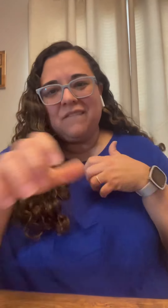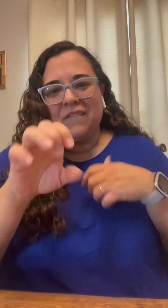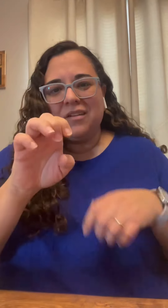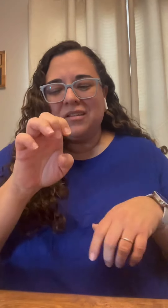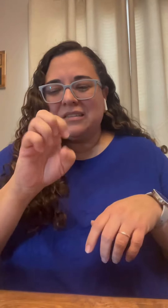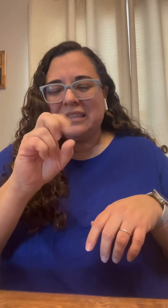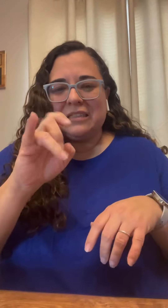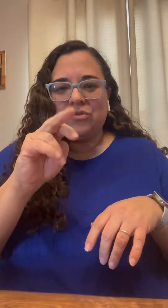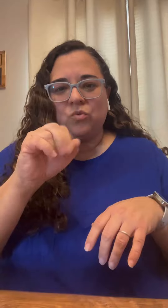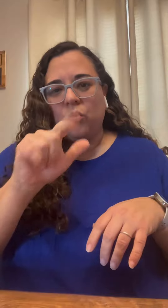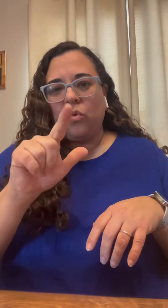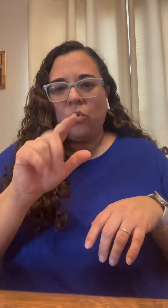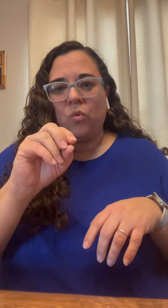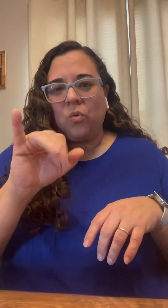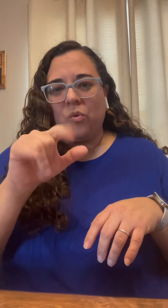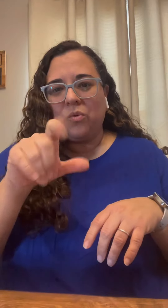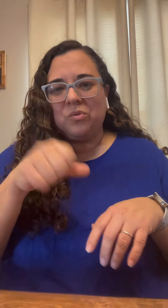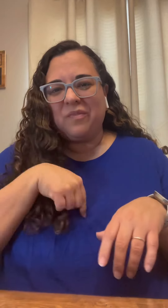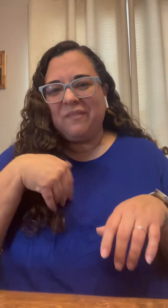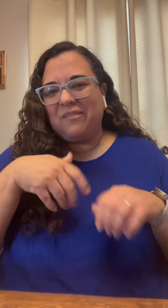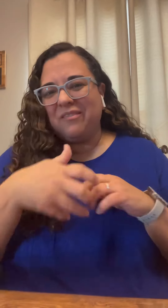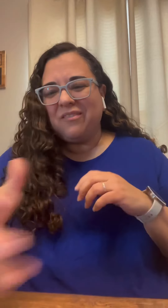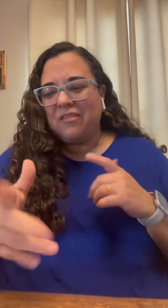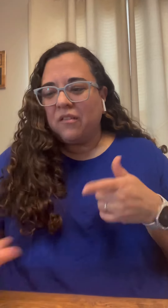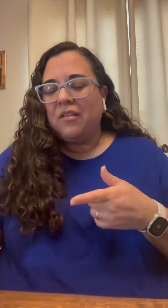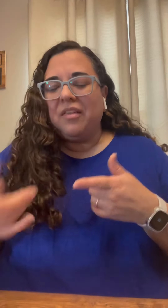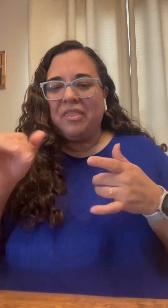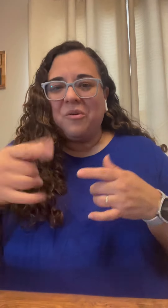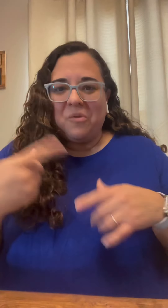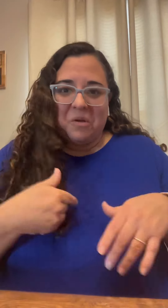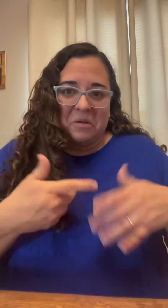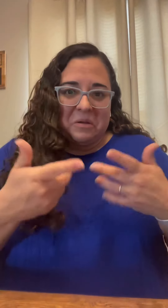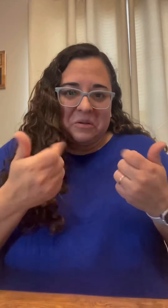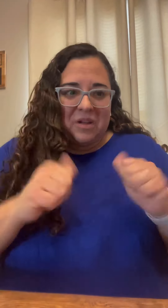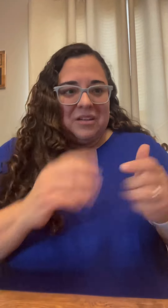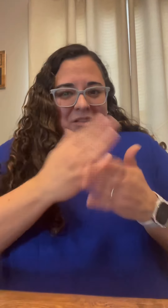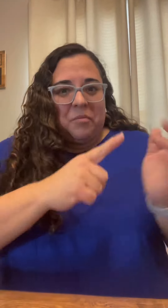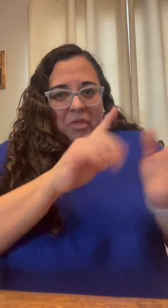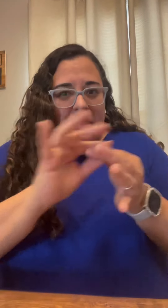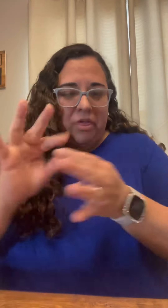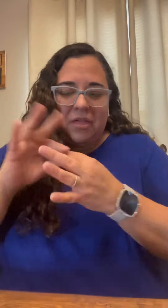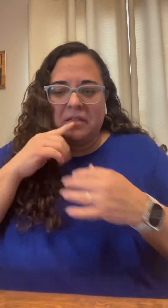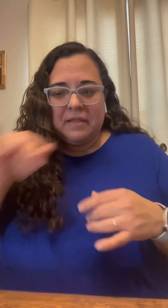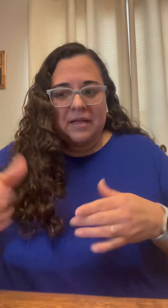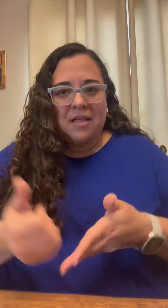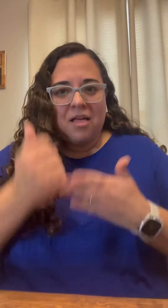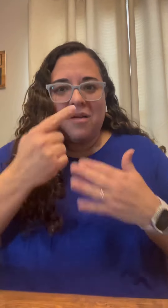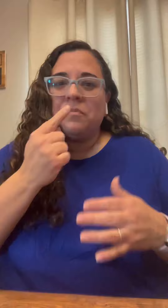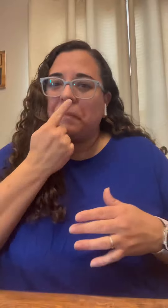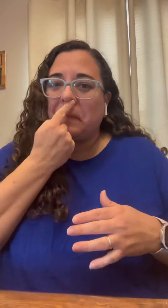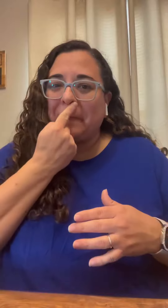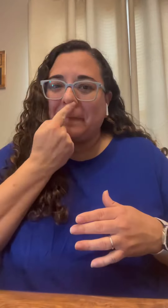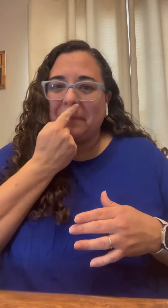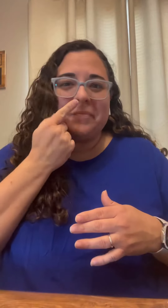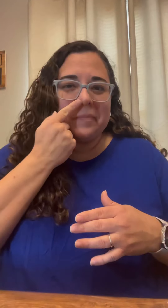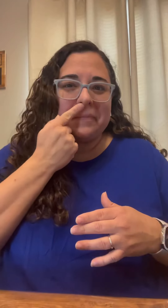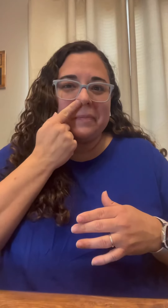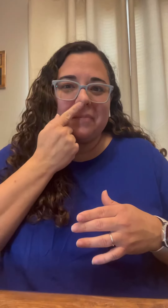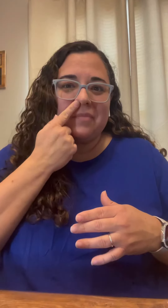um i have tons of essential oils and um so this one i thought i'd try i'd heard that it helps so